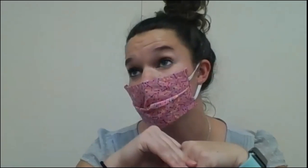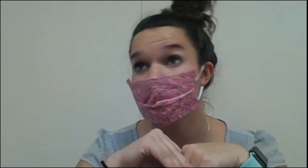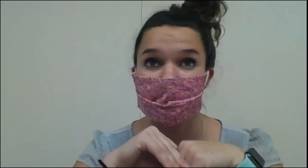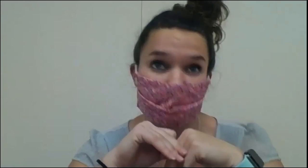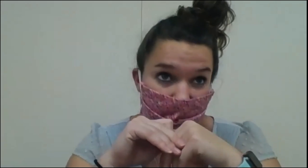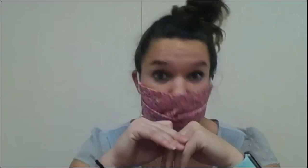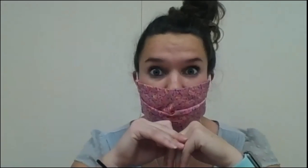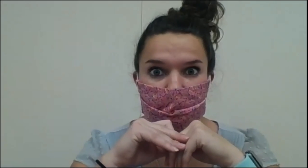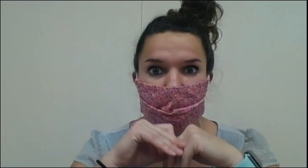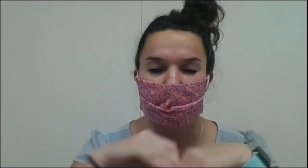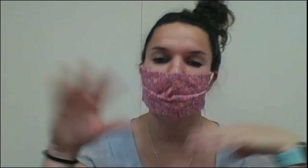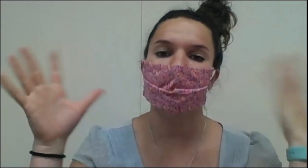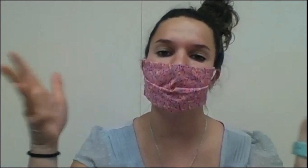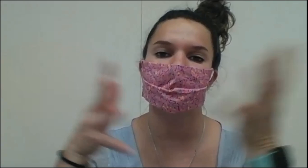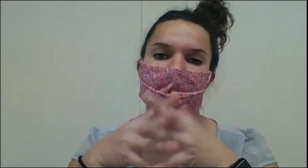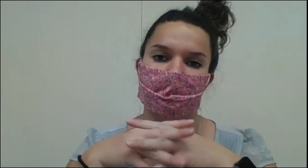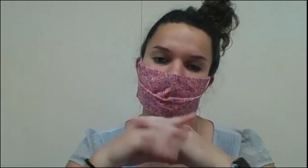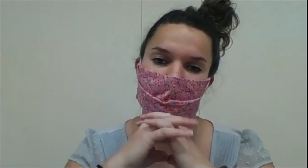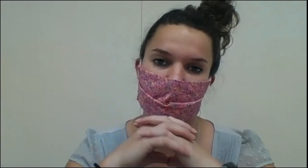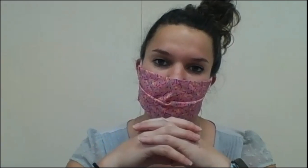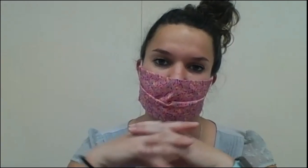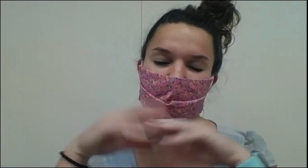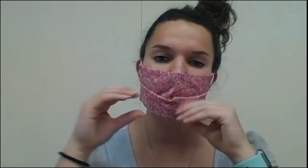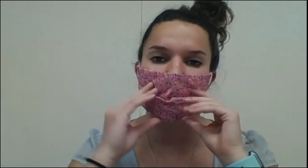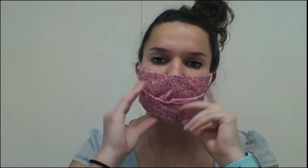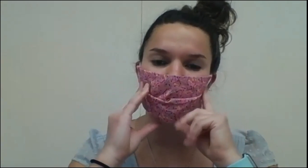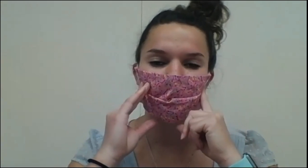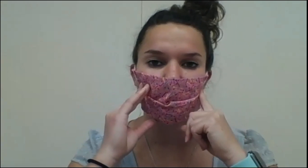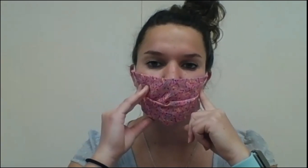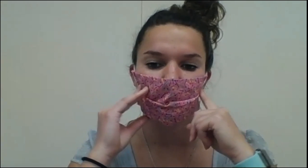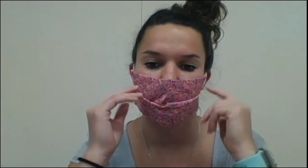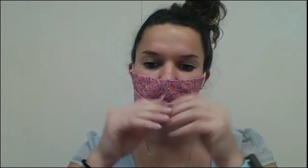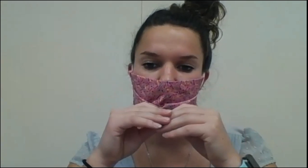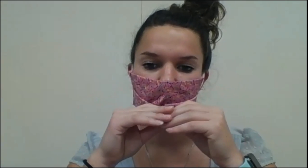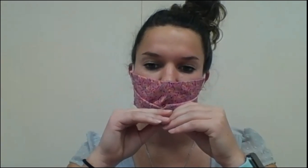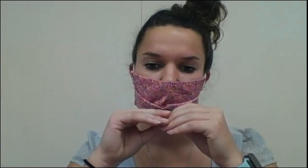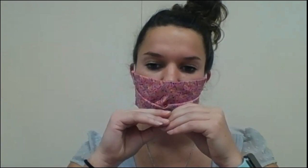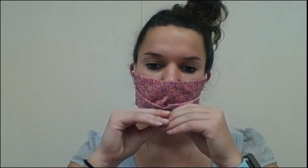say four, seven, nine, five? Or what do we say so we can get to five? How do we count to five?